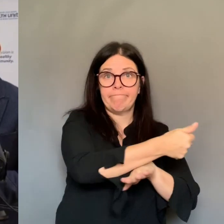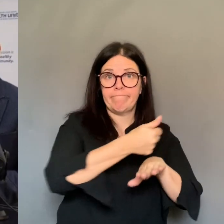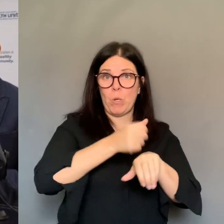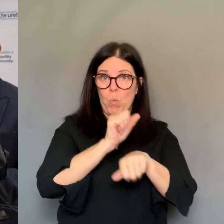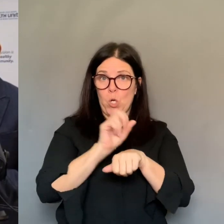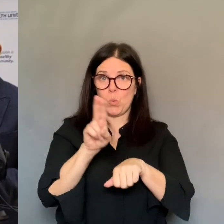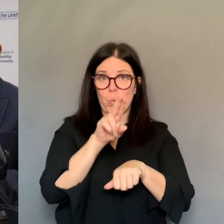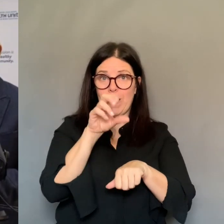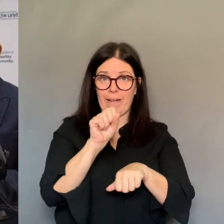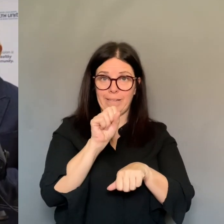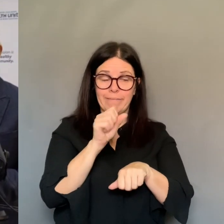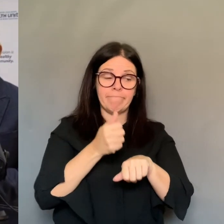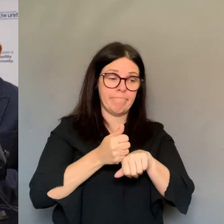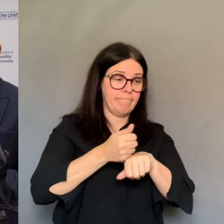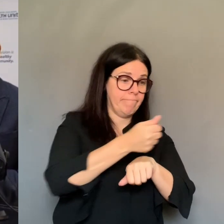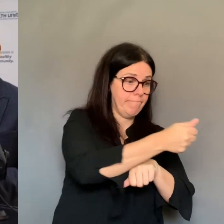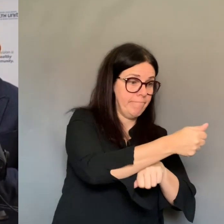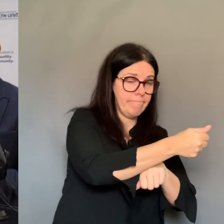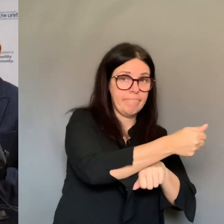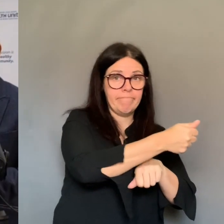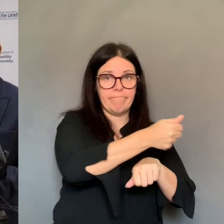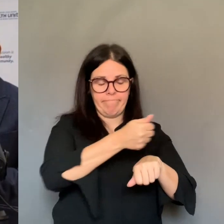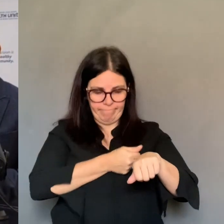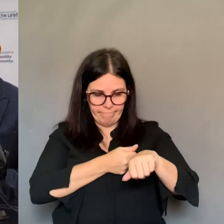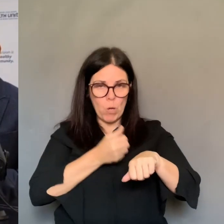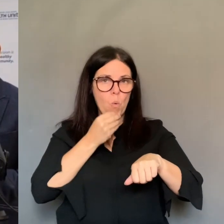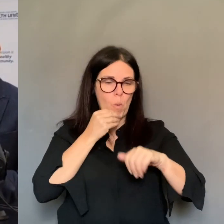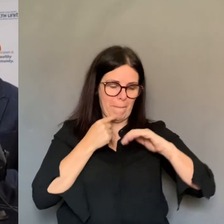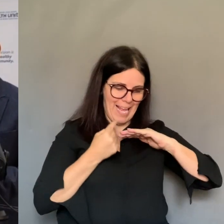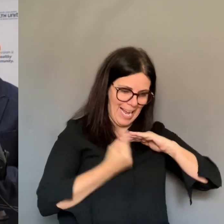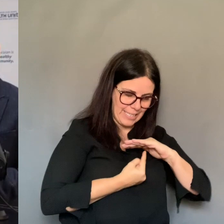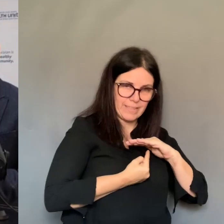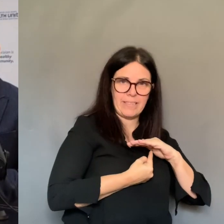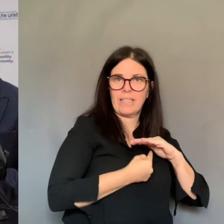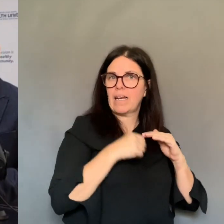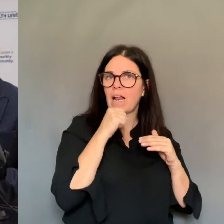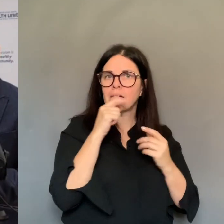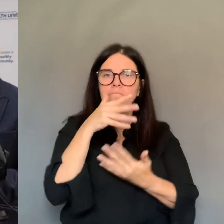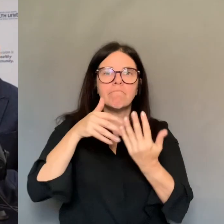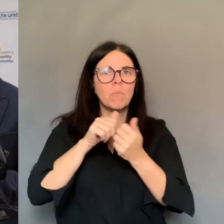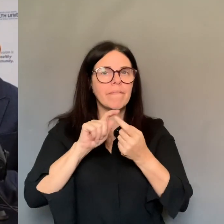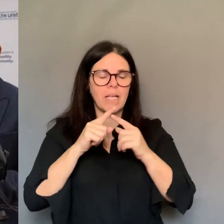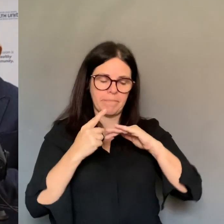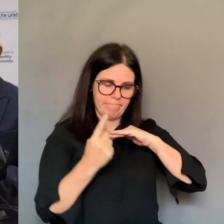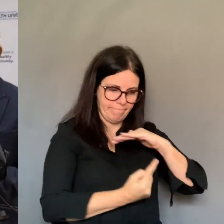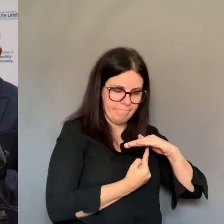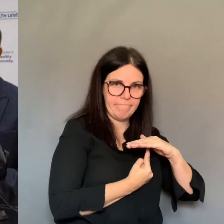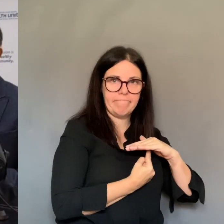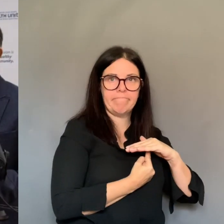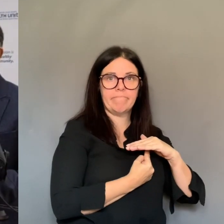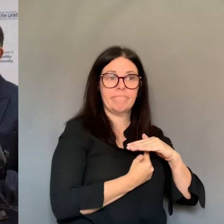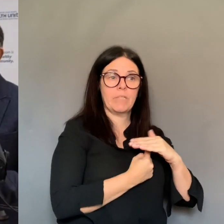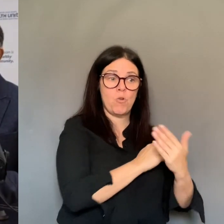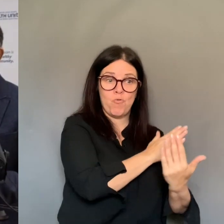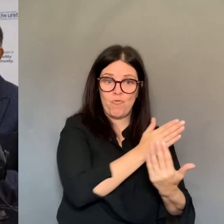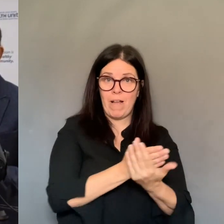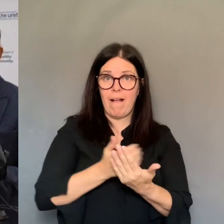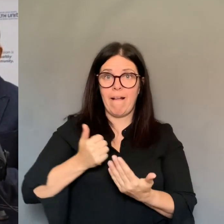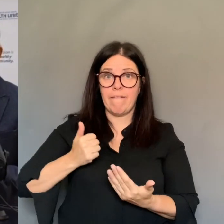are not at work. It's a work-home self-isolation. So they're going to work, they're coming back in Canada, and they are self-isolating,